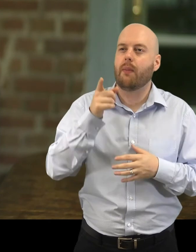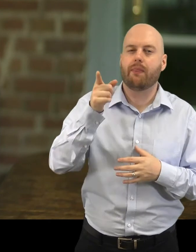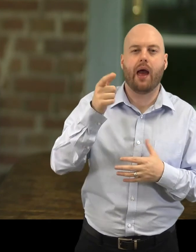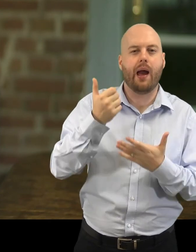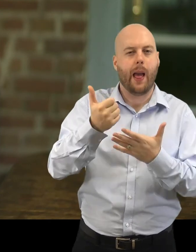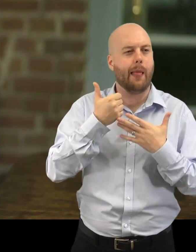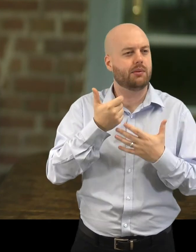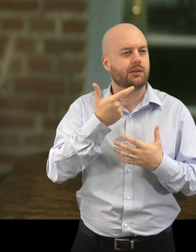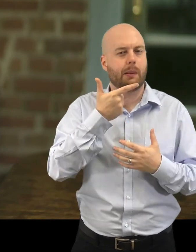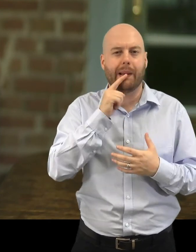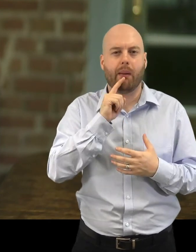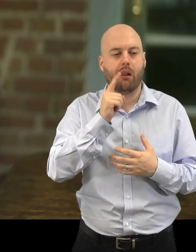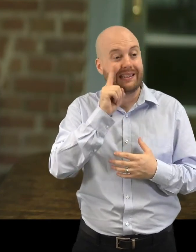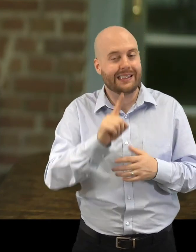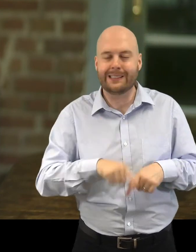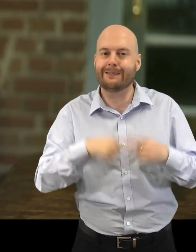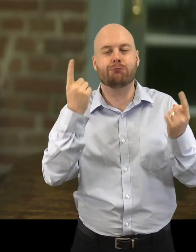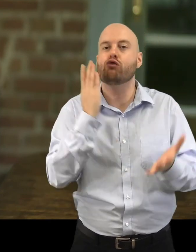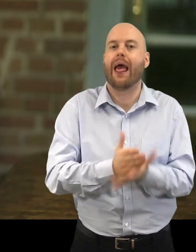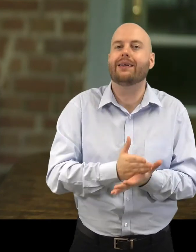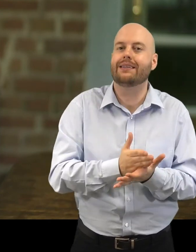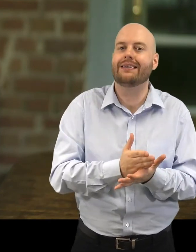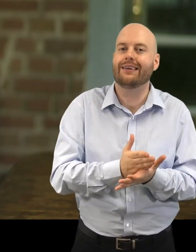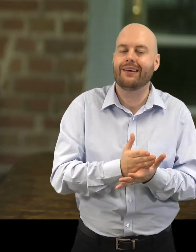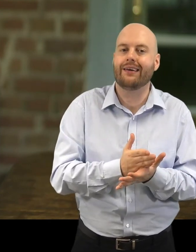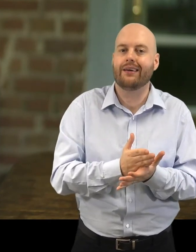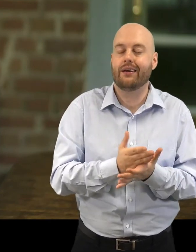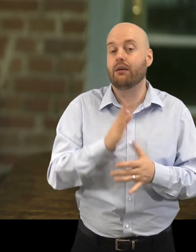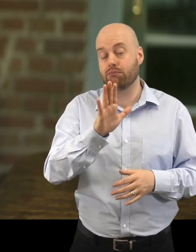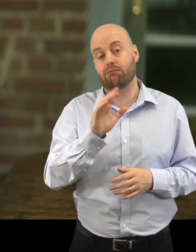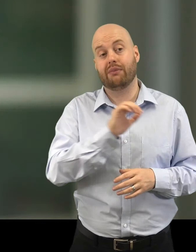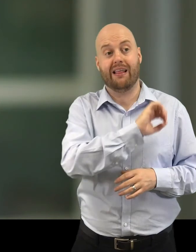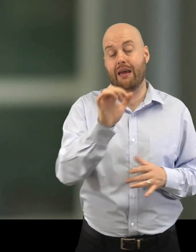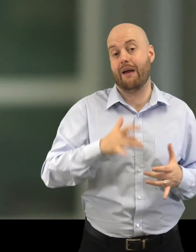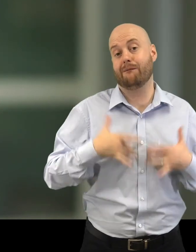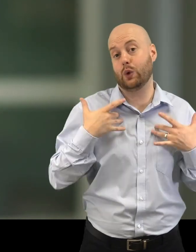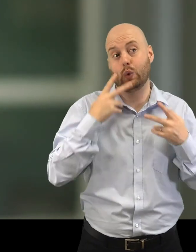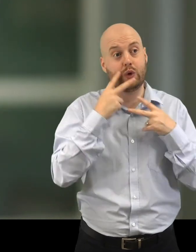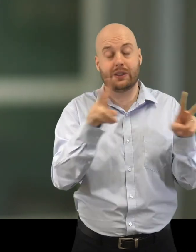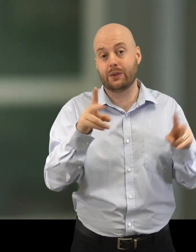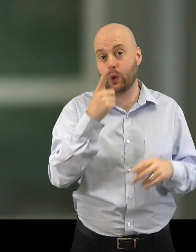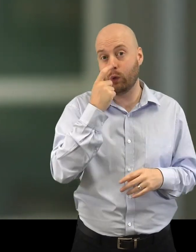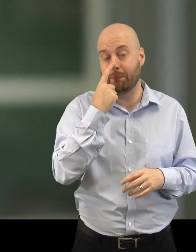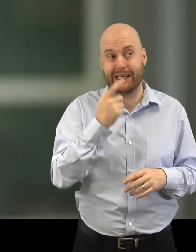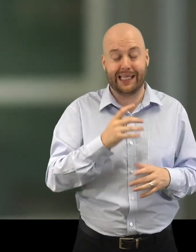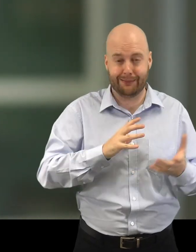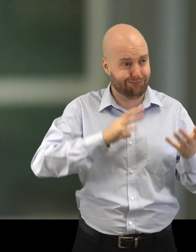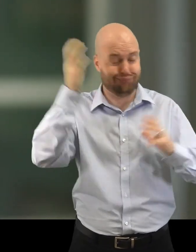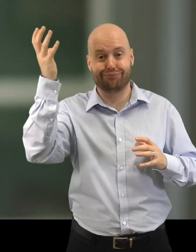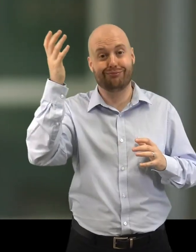helps people see a new reality. It might be a very, a very specialized